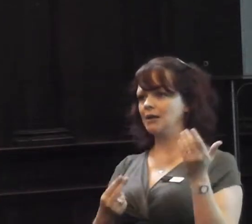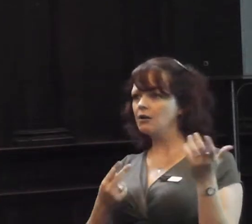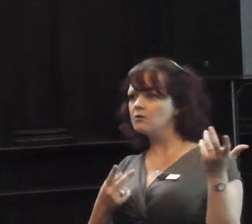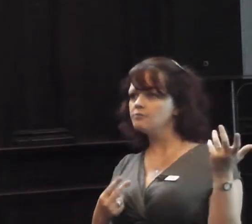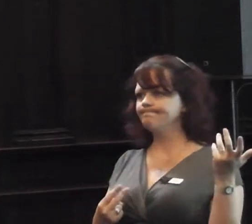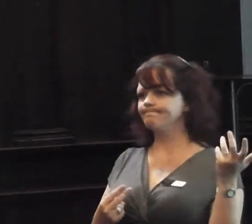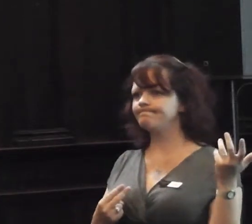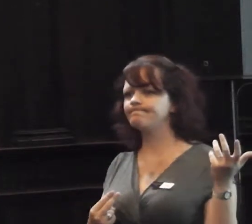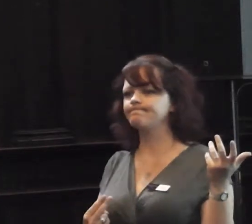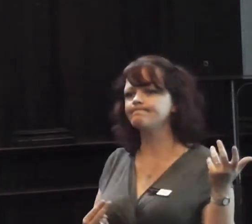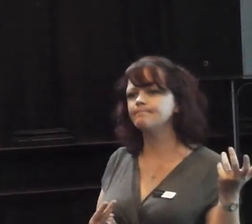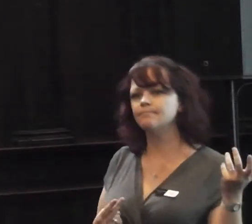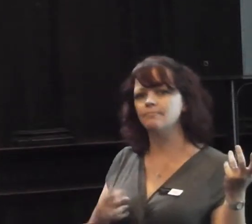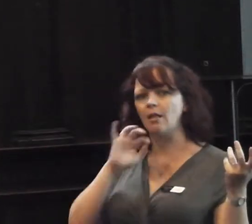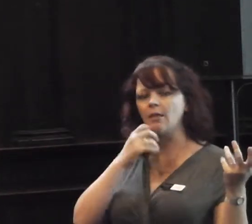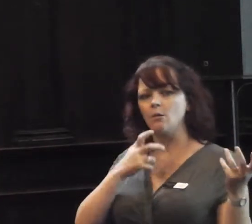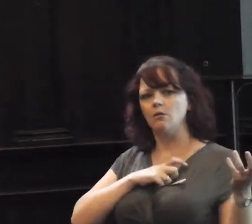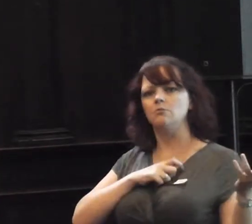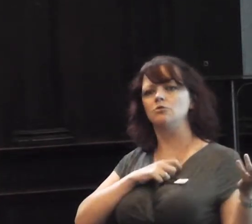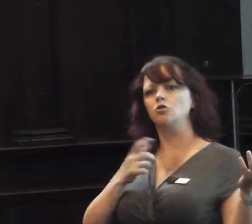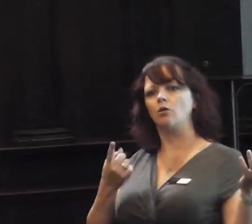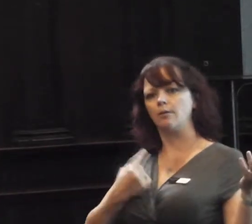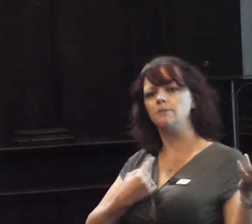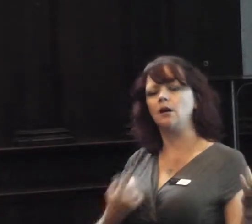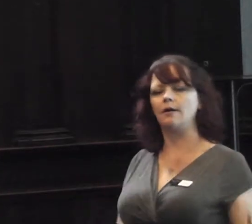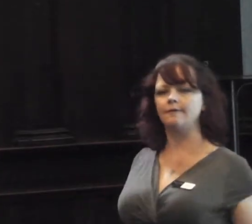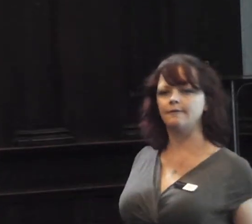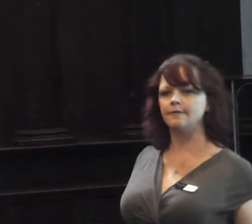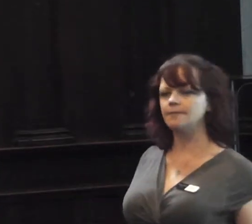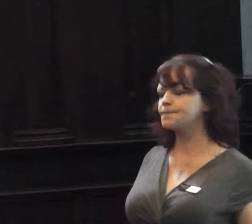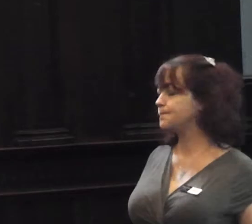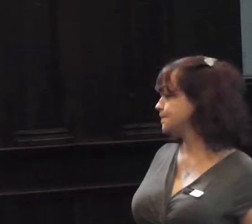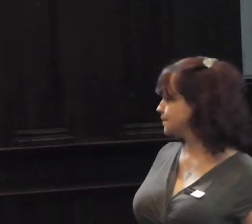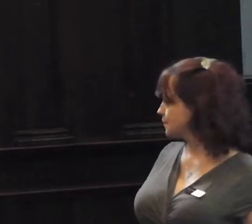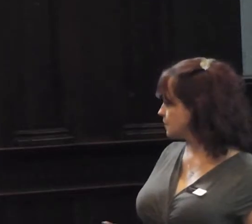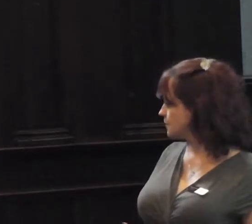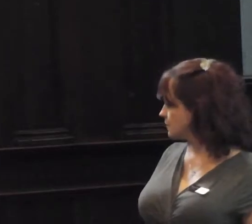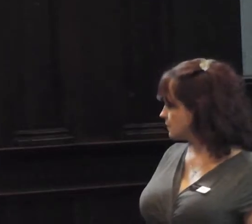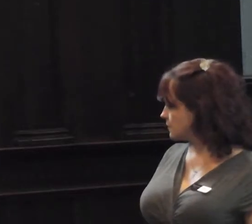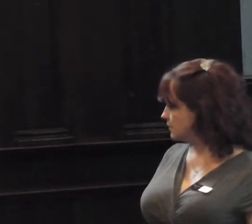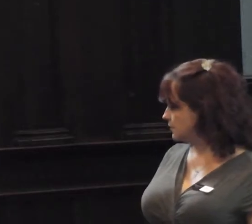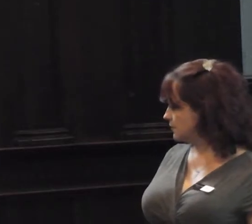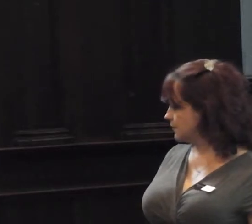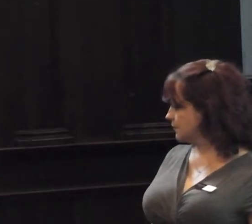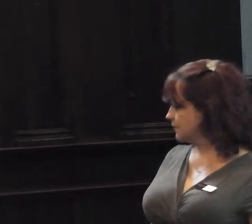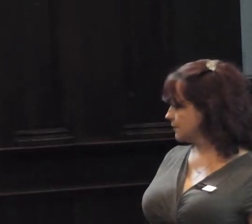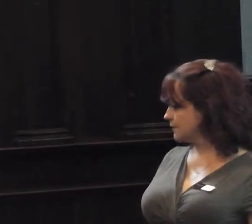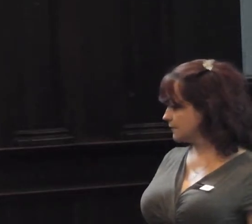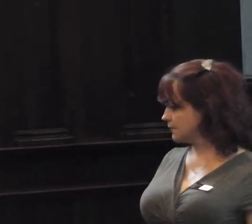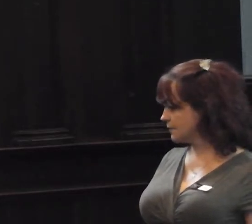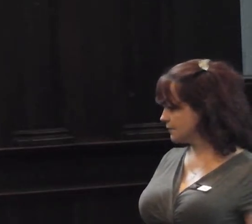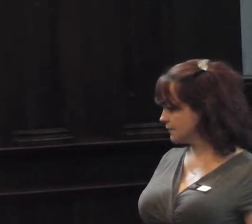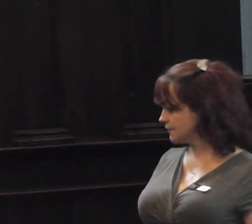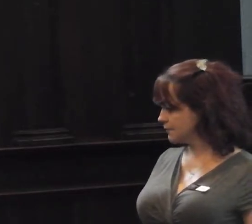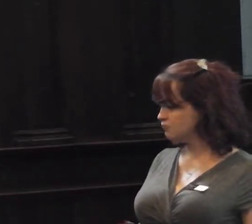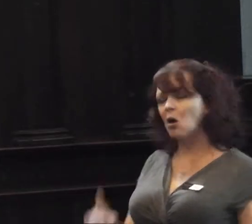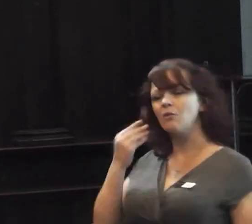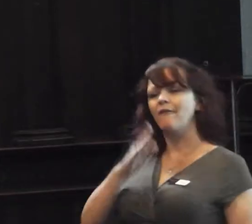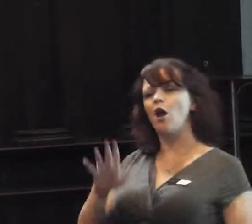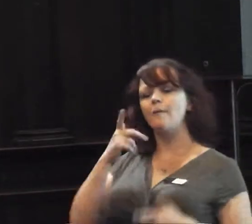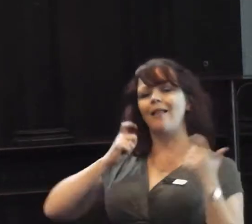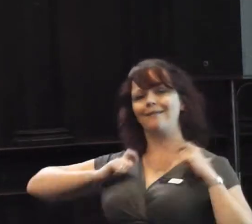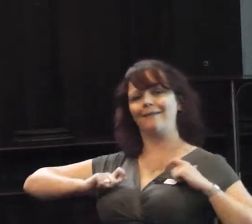to you, in that. Another consequence, is that, and you've heard, the legal question, taking knife crime seriously.